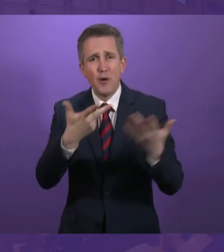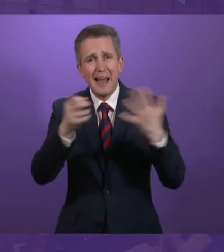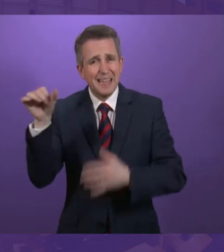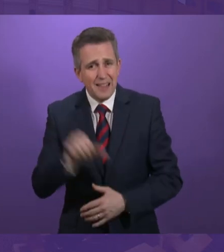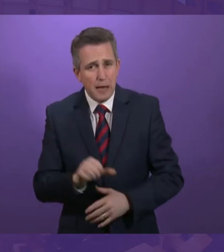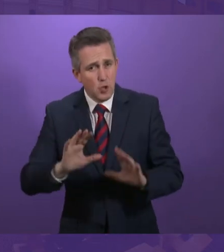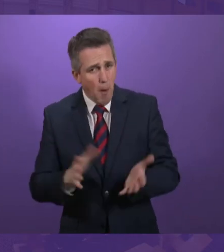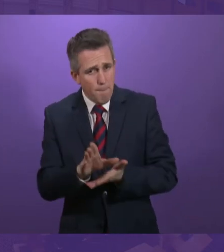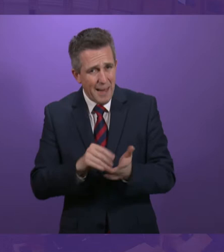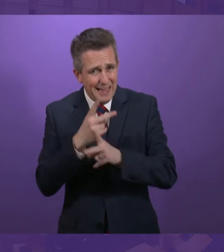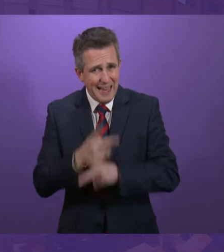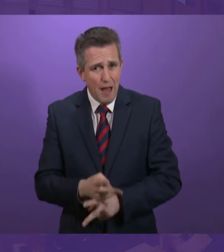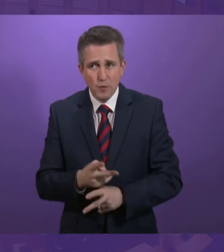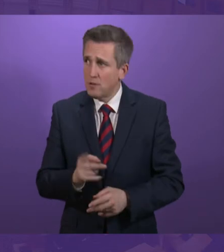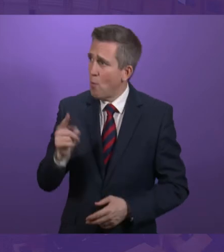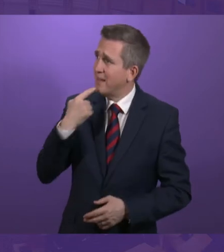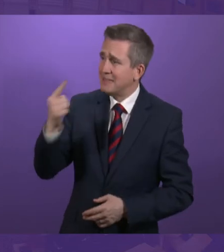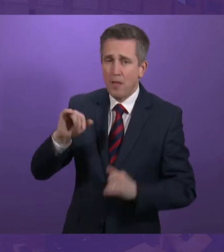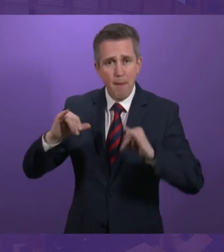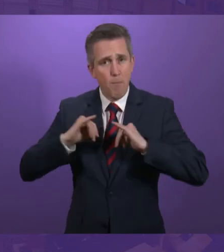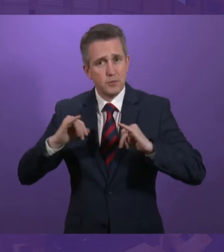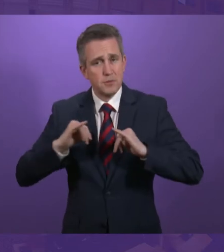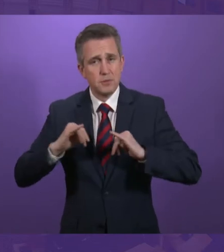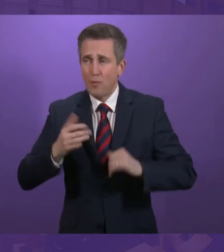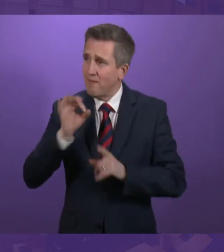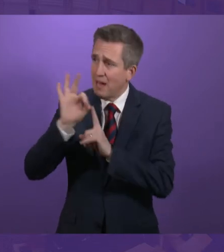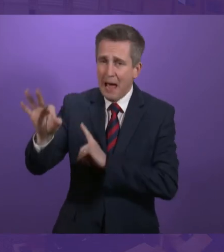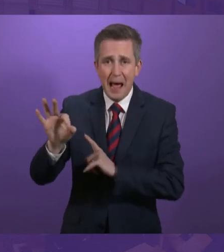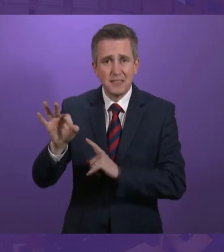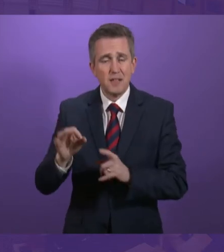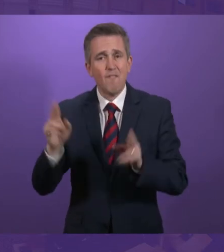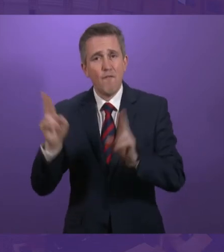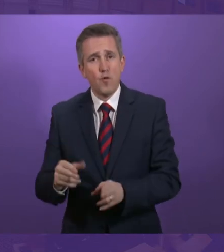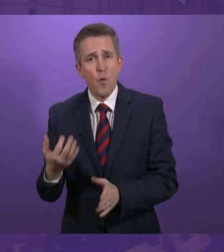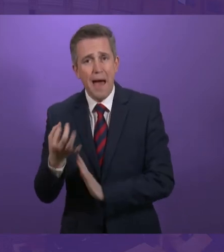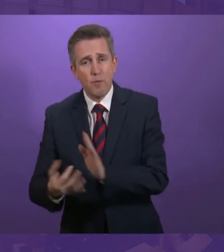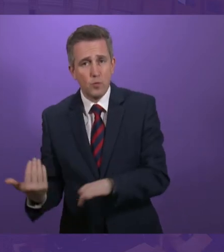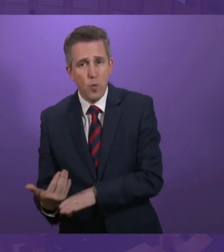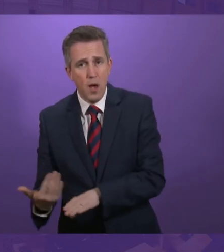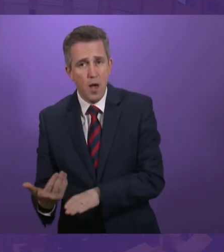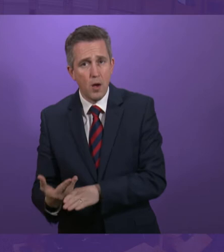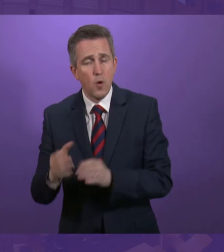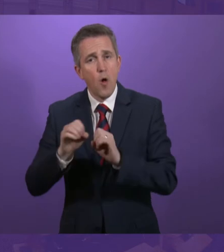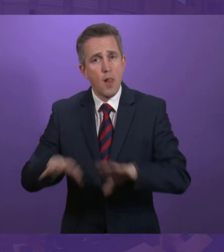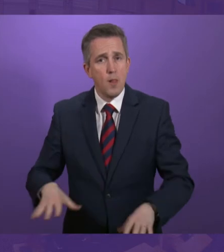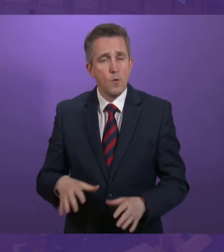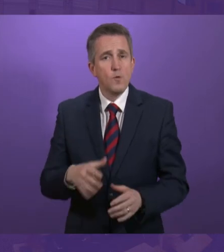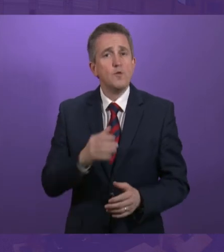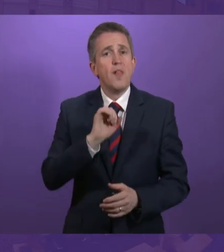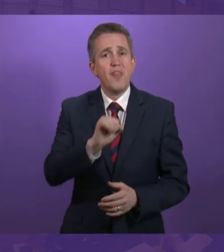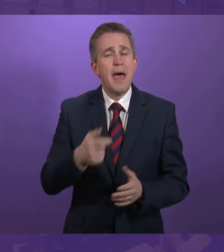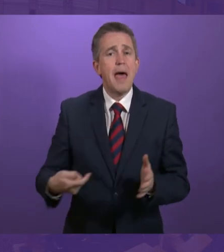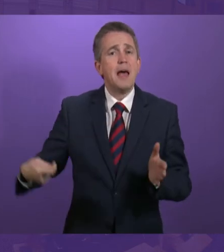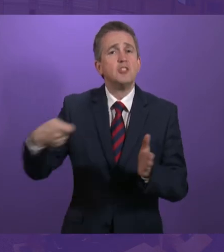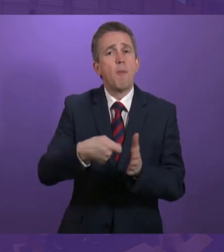carers as to what they should say to their bosses when they have to ask for fewer hours or completely lose their entitlement to this supplement?